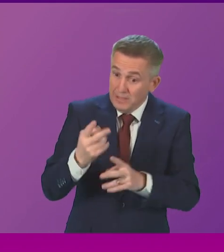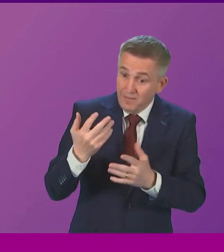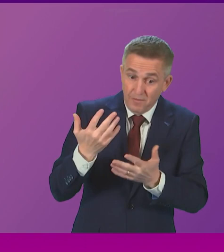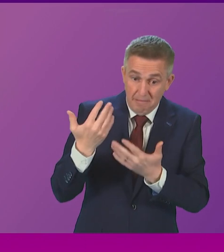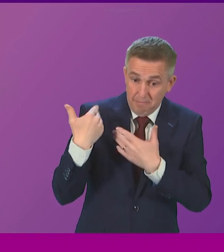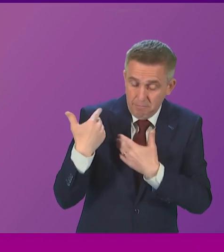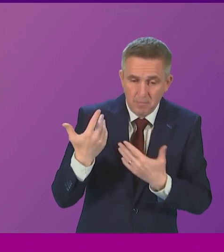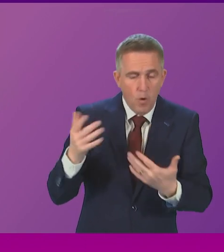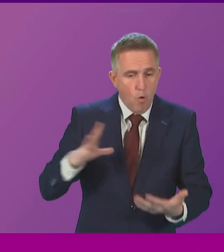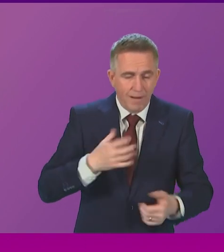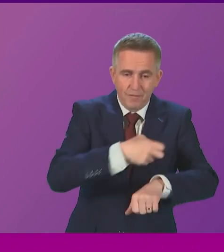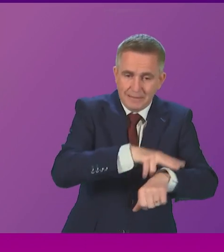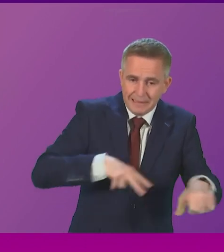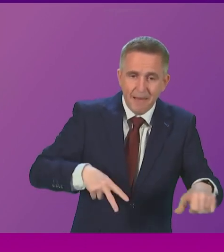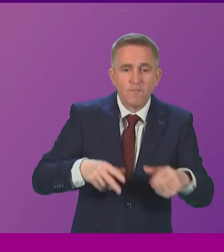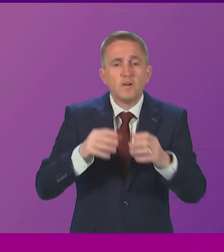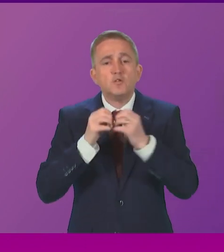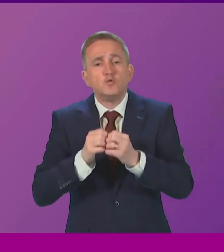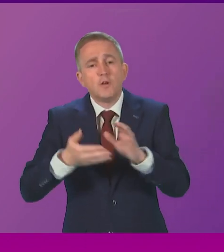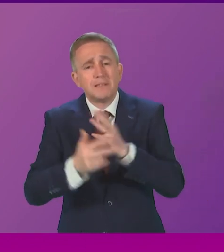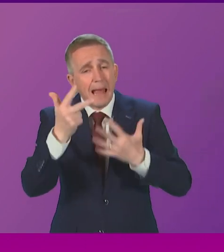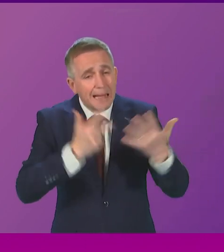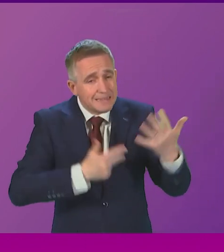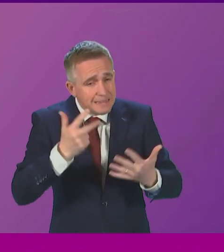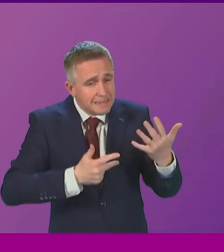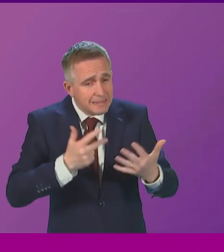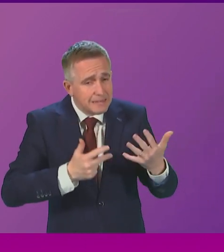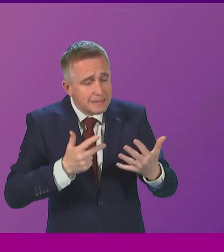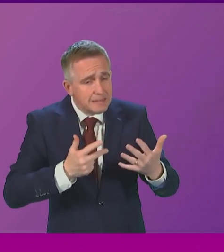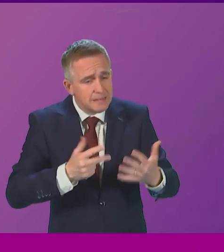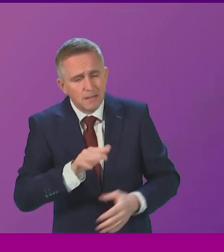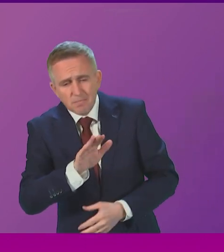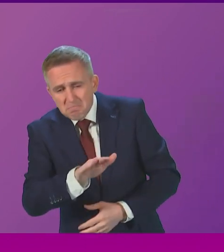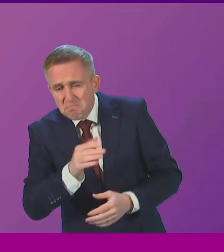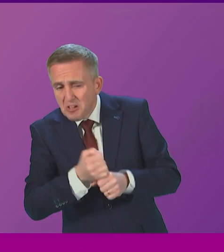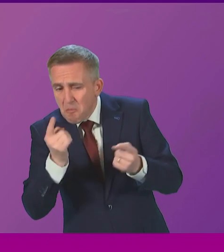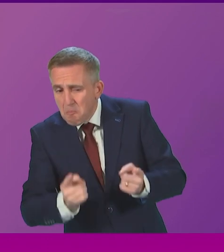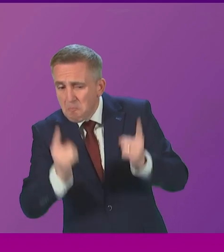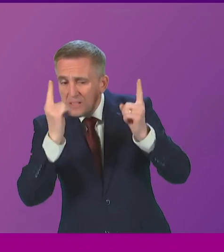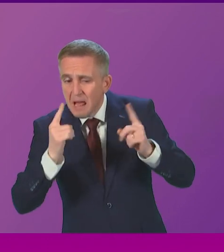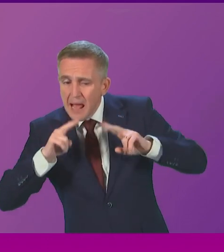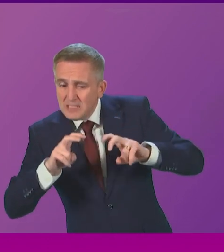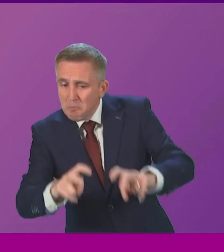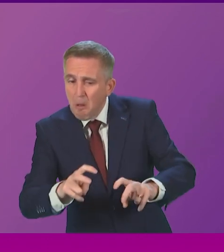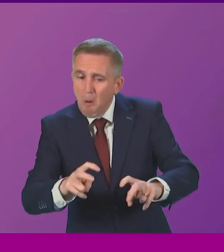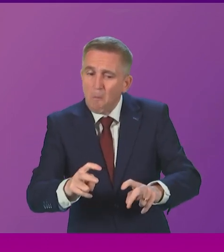exists for staff and for students under 18. Would the Minister explore introducing a statutory